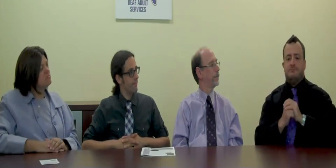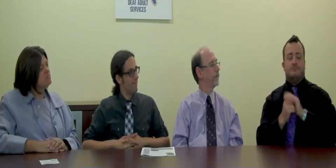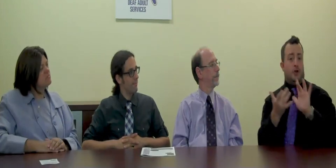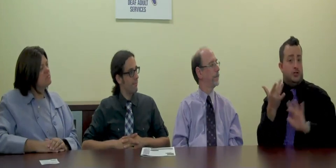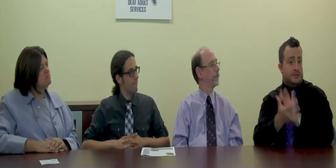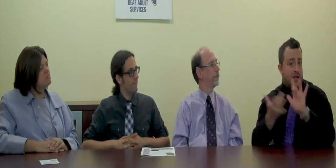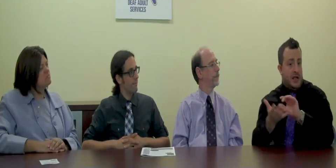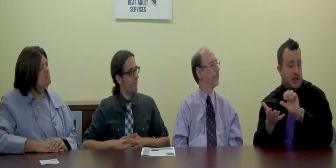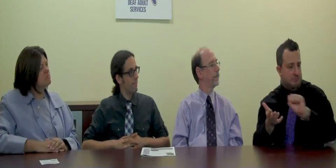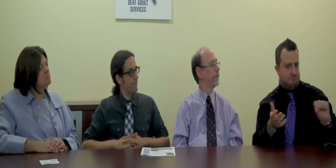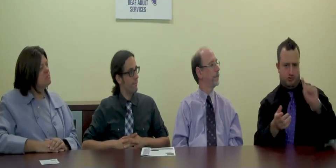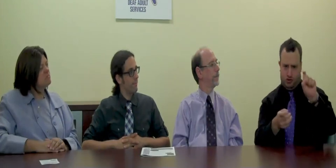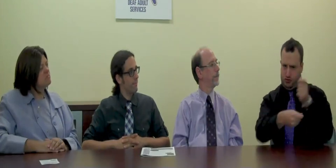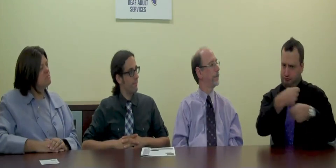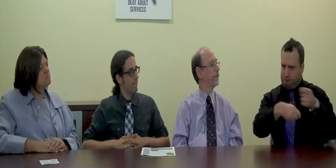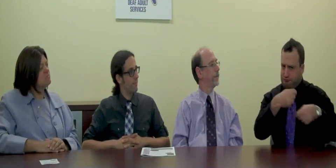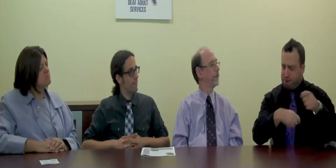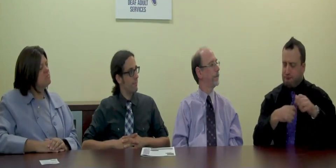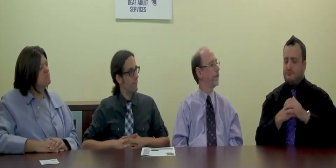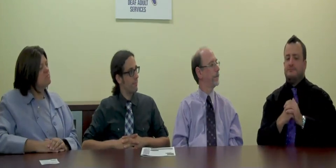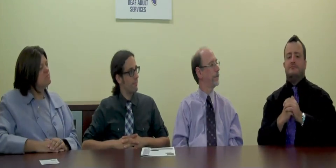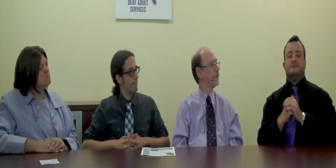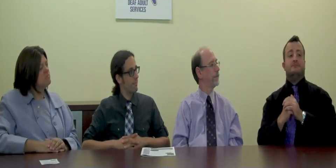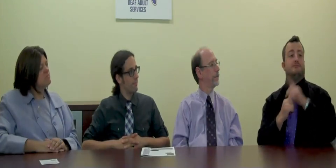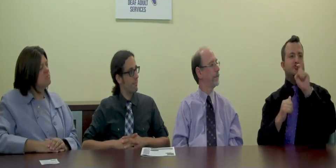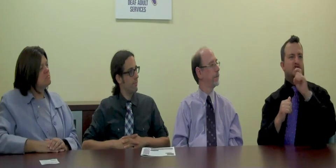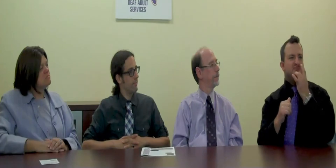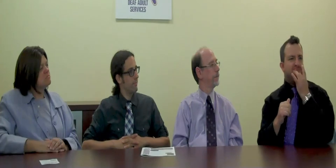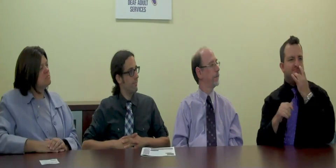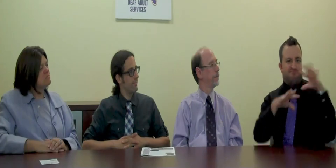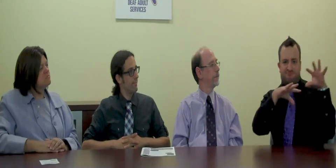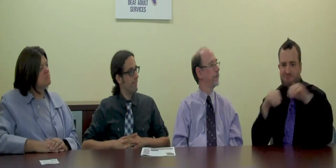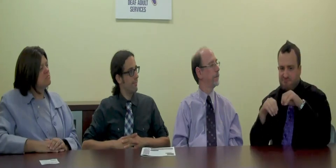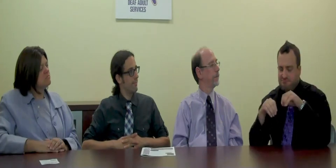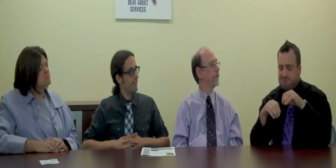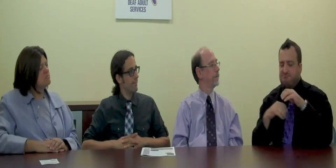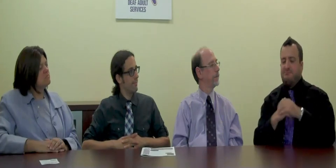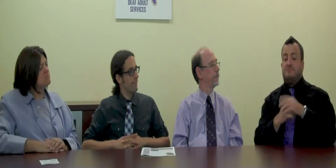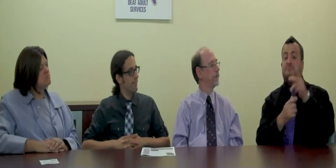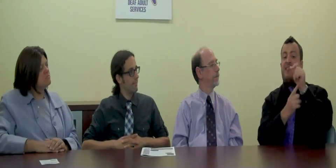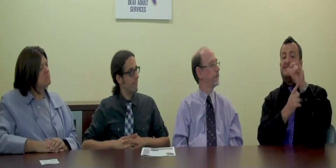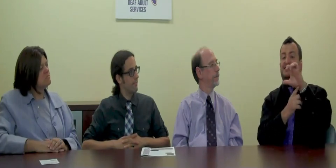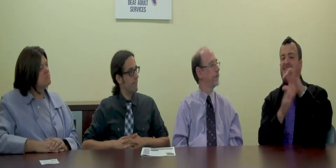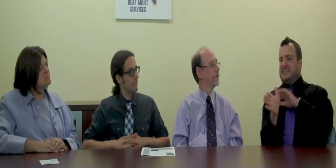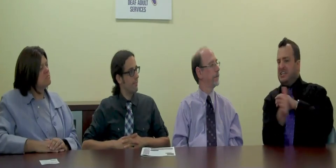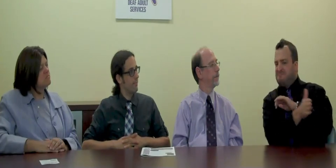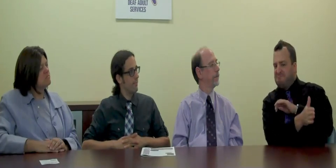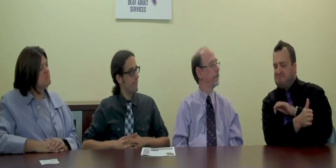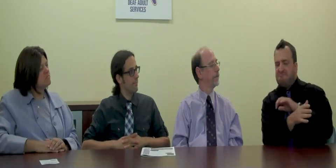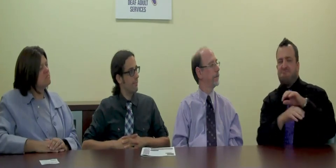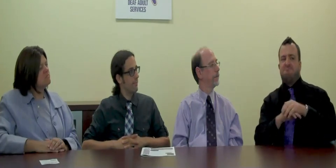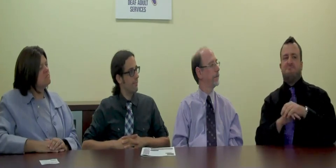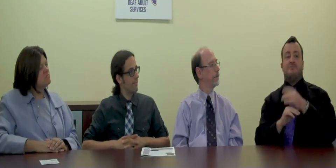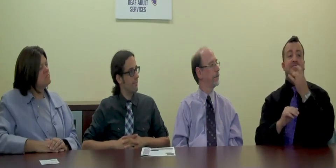many tips to help go green, including using recyclable bags instead of plastic, remembering to turn off lights at home,